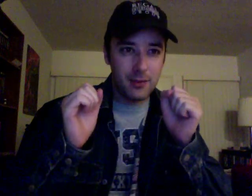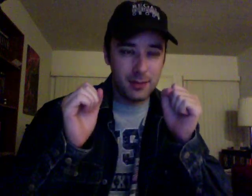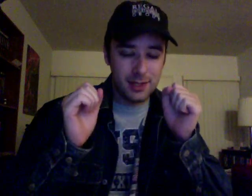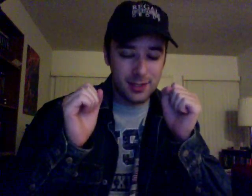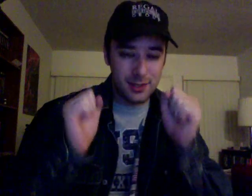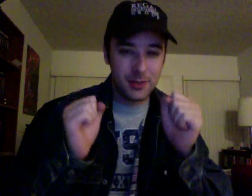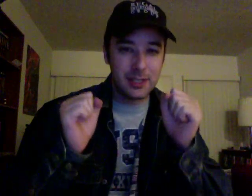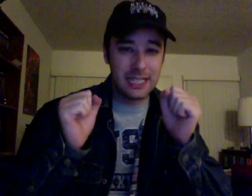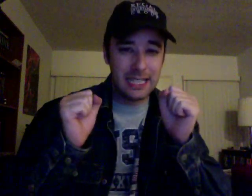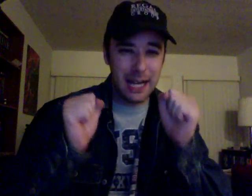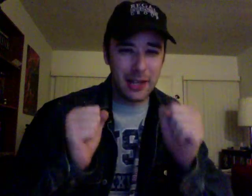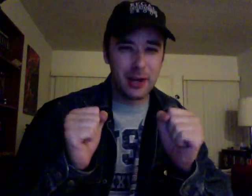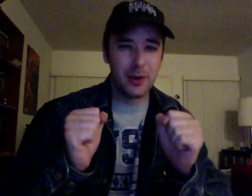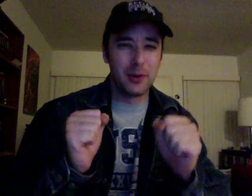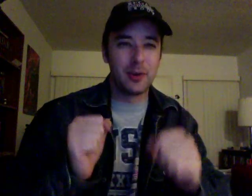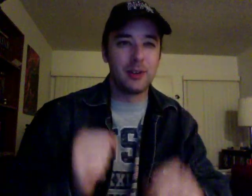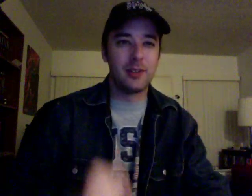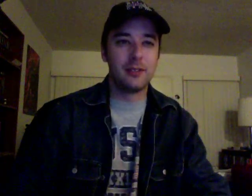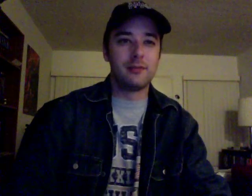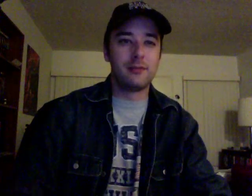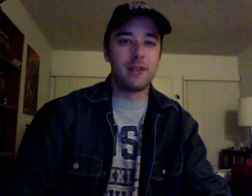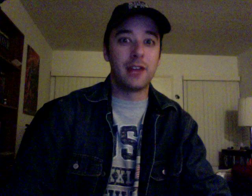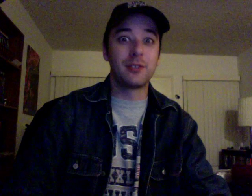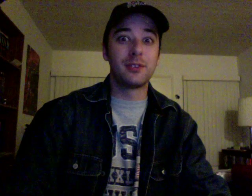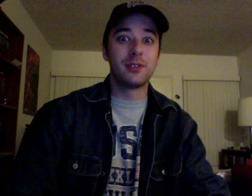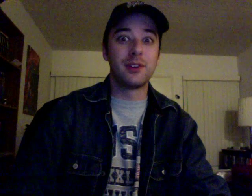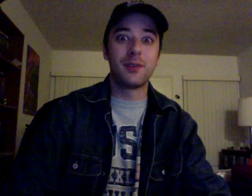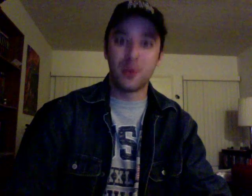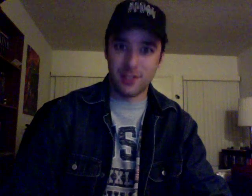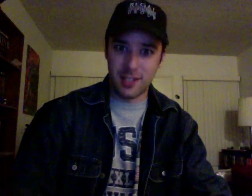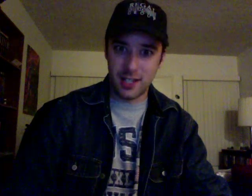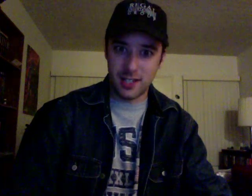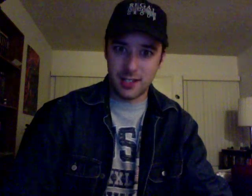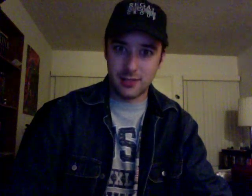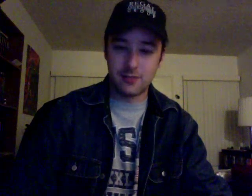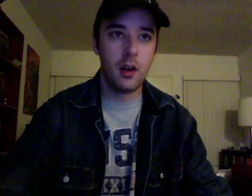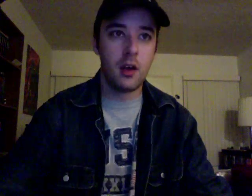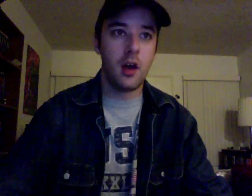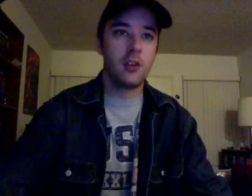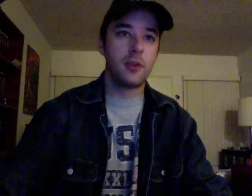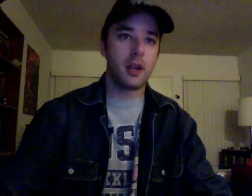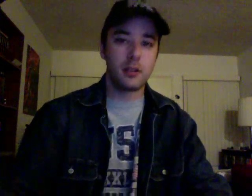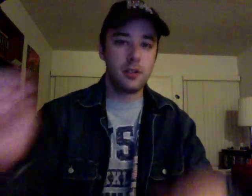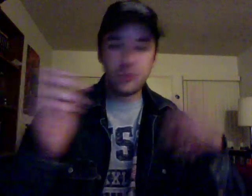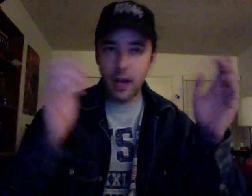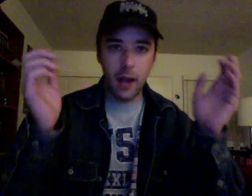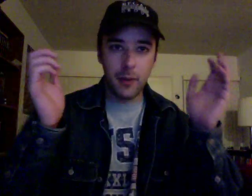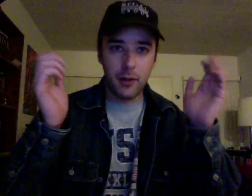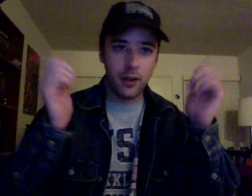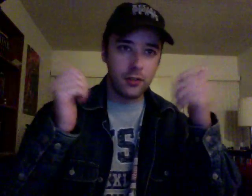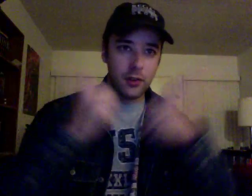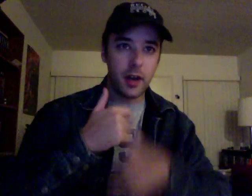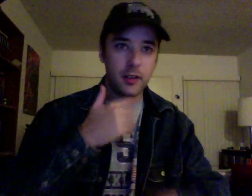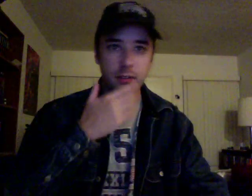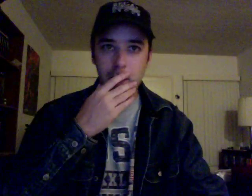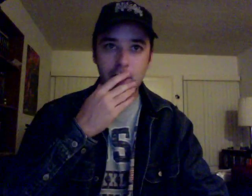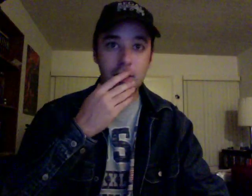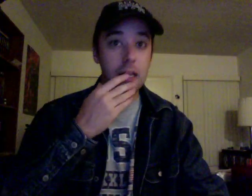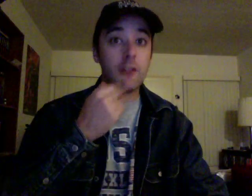be so yellow? Answer, of course it does. So we got Hugh Jackman and Rachel Weisz as the lovely